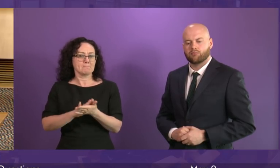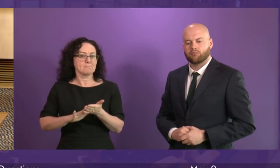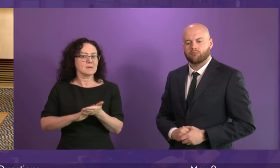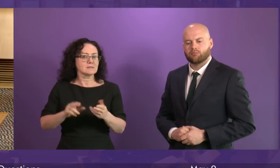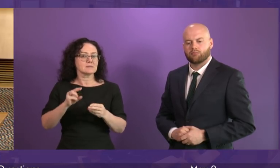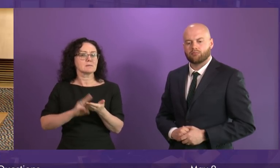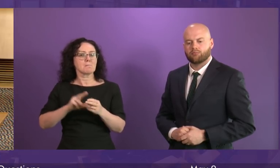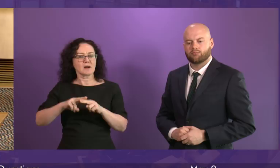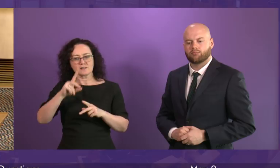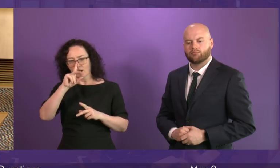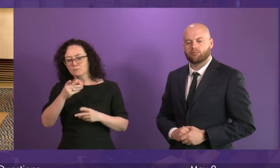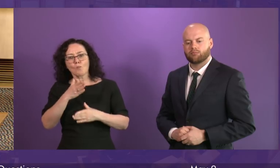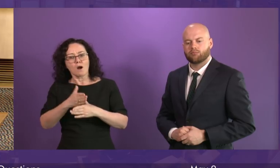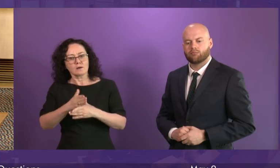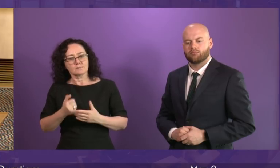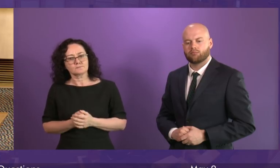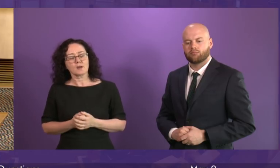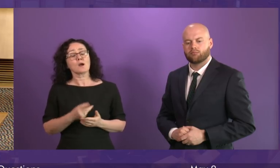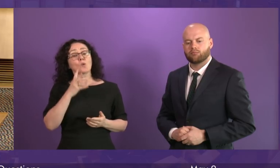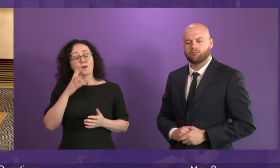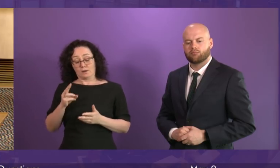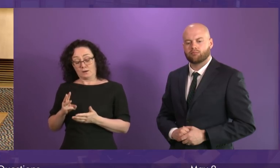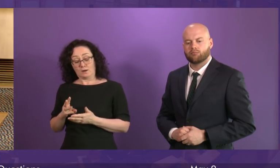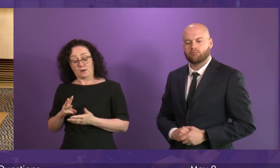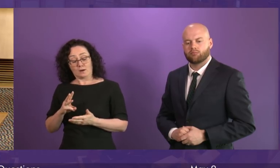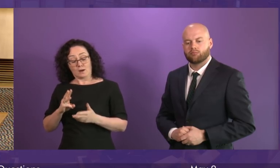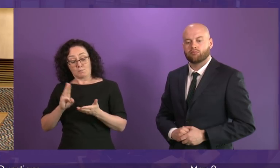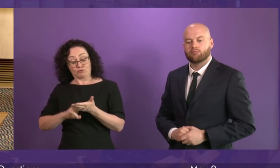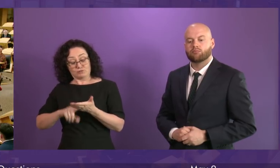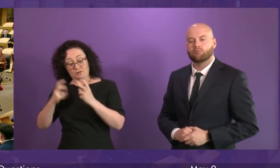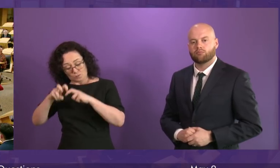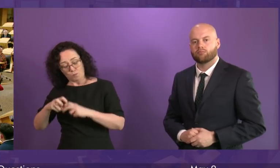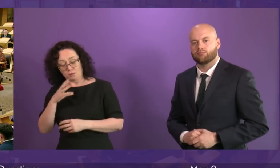and to see and then after that to come back to Tavish Scott in more detail.